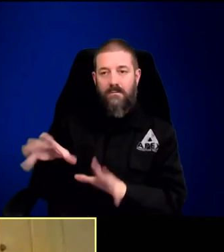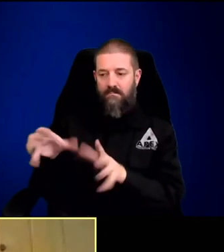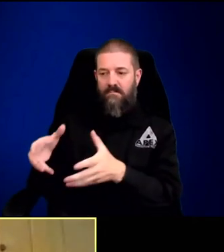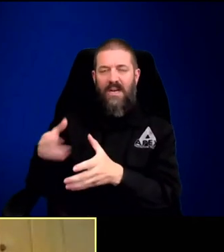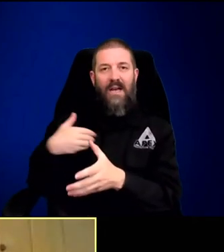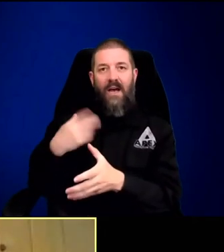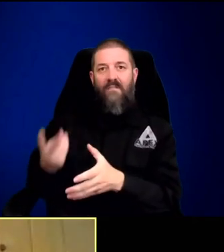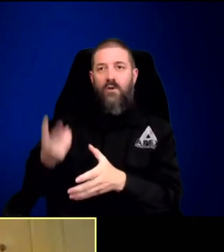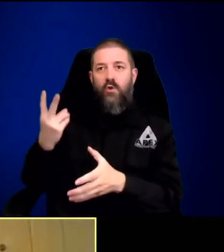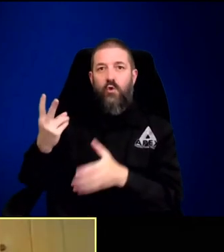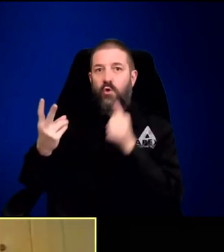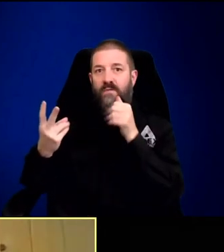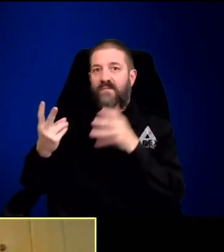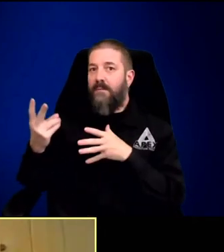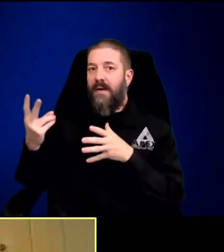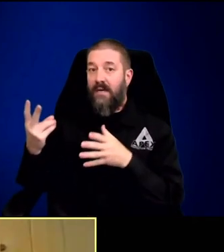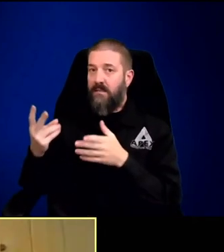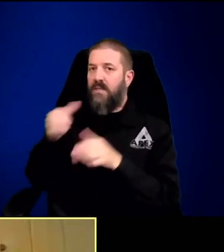alpha female was there. Is that correct?